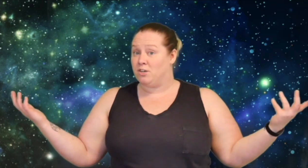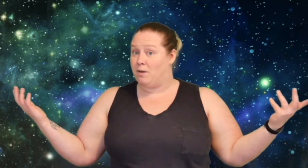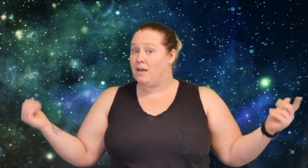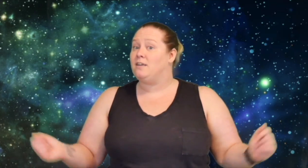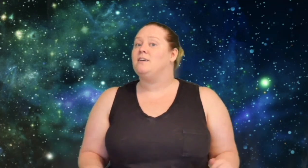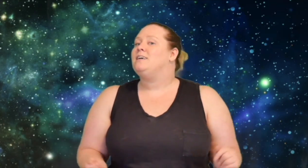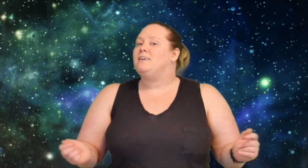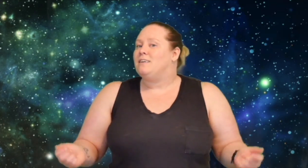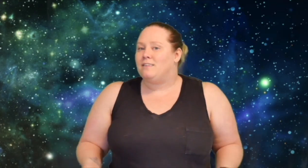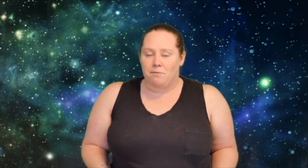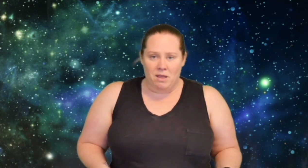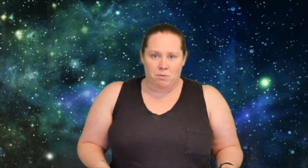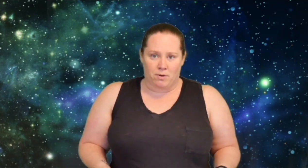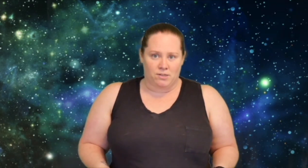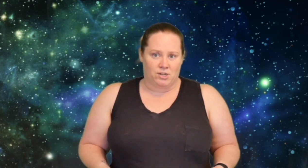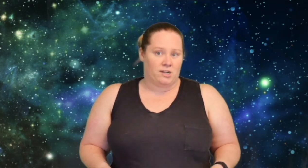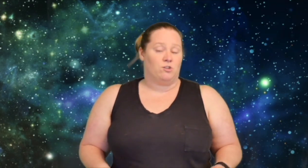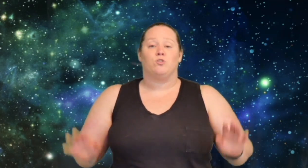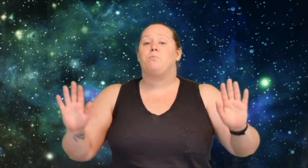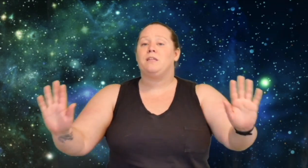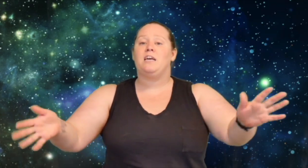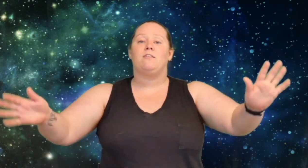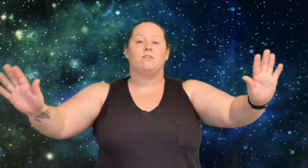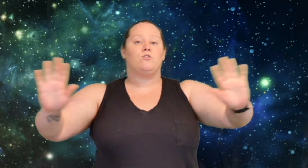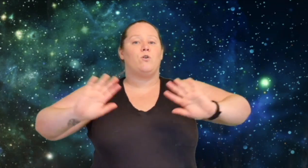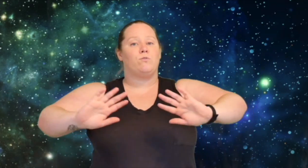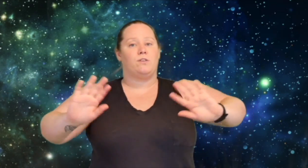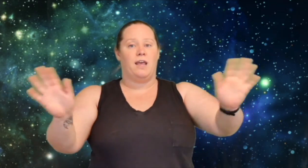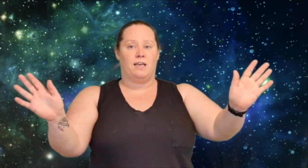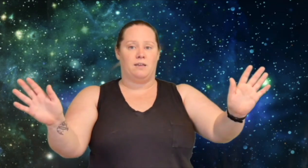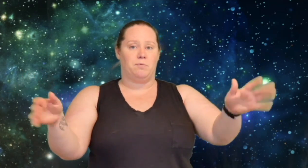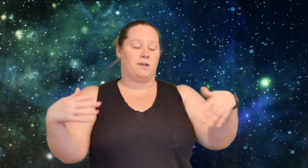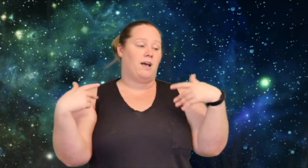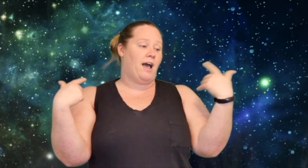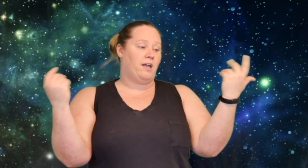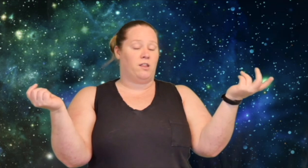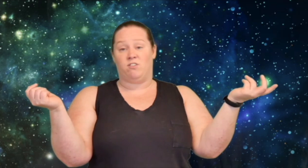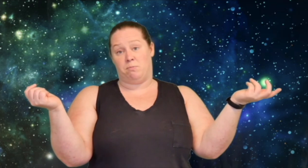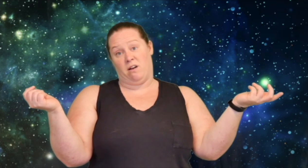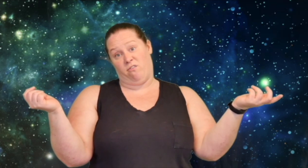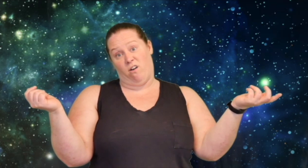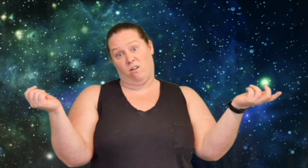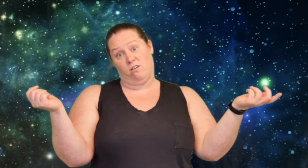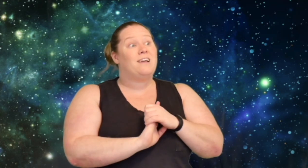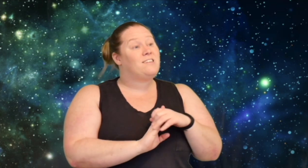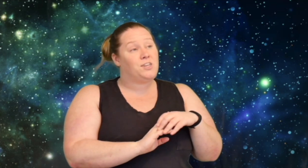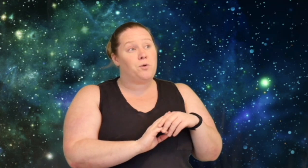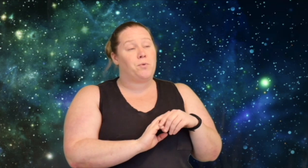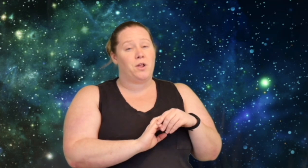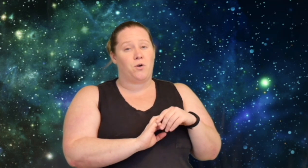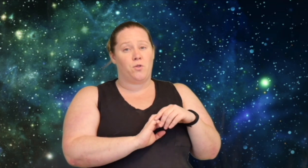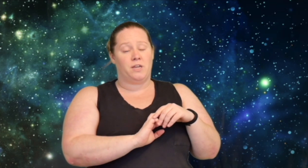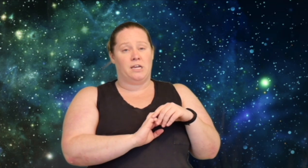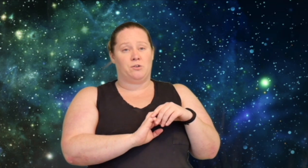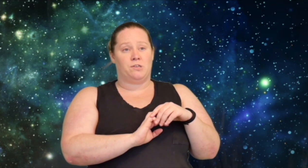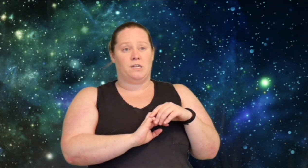mind. Same thing with Percy Jackson, so please don't take it because I could have just been in a funk. It's still pretty cool and interesting.